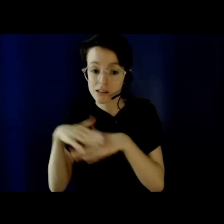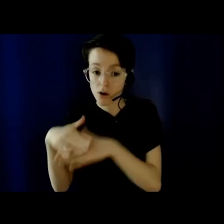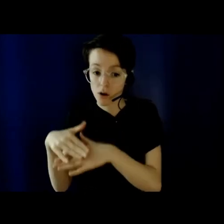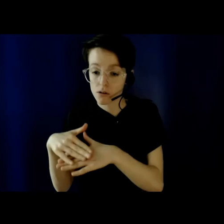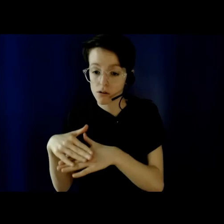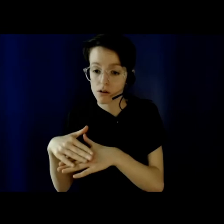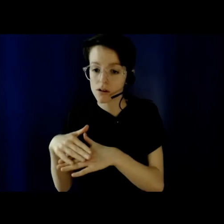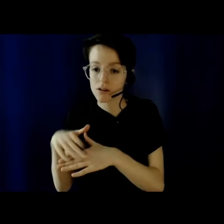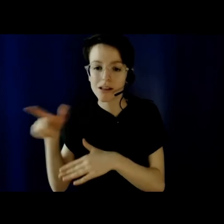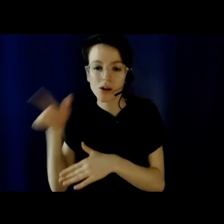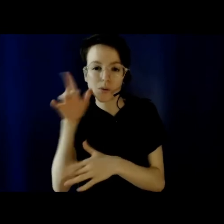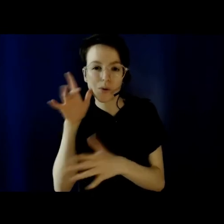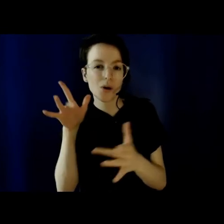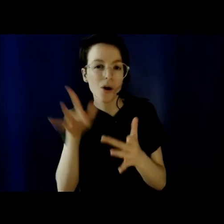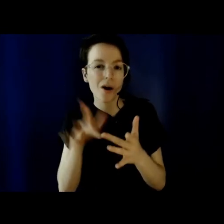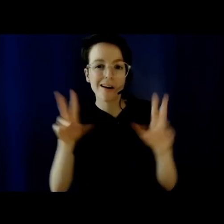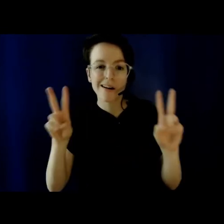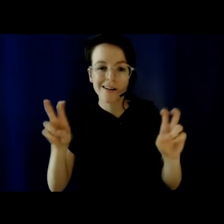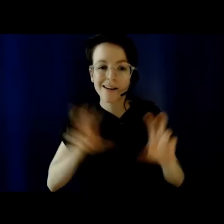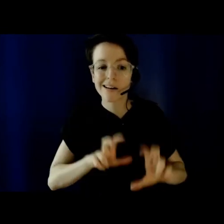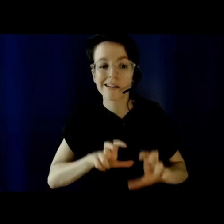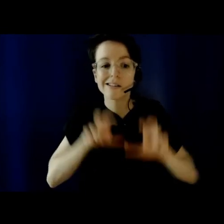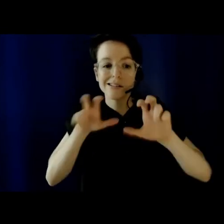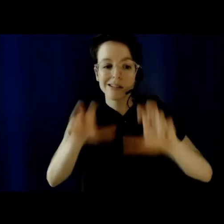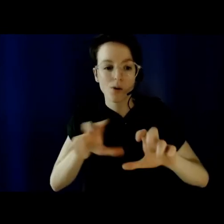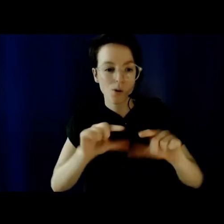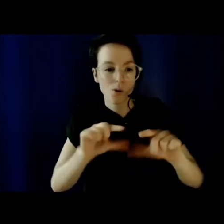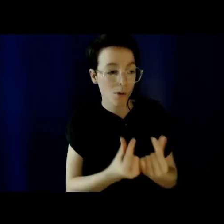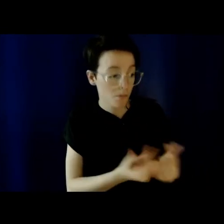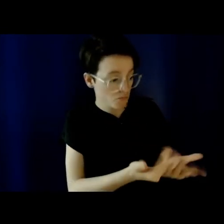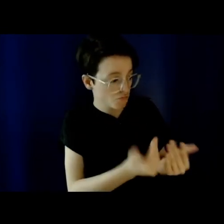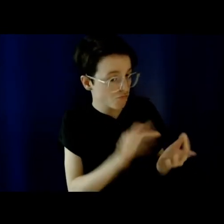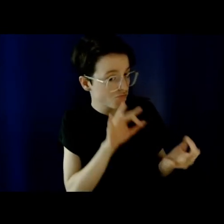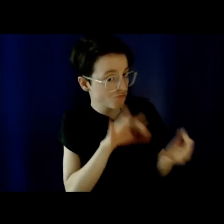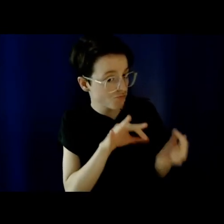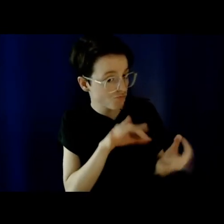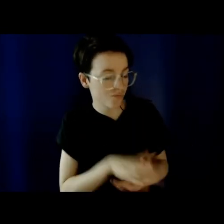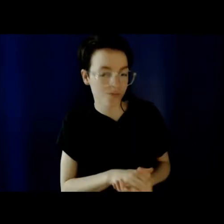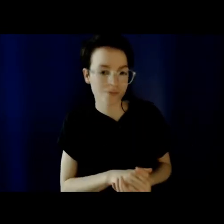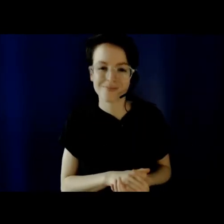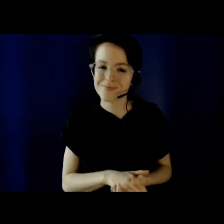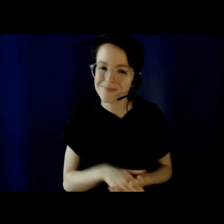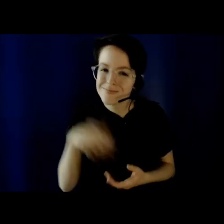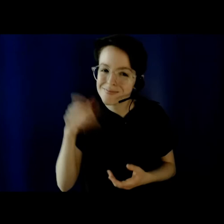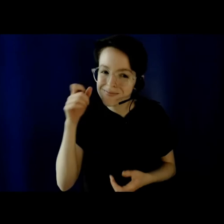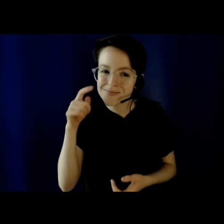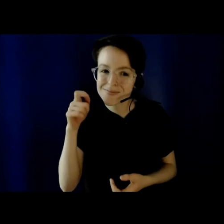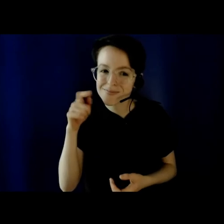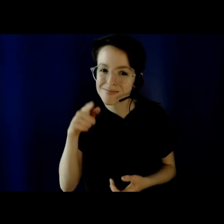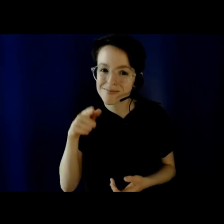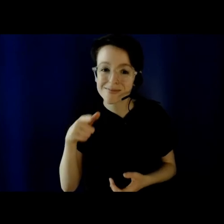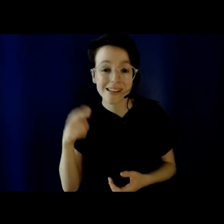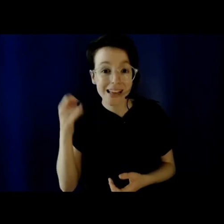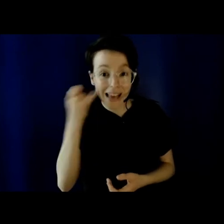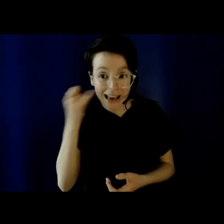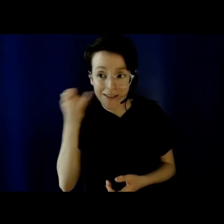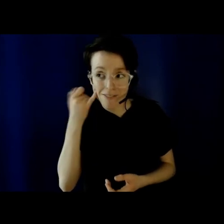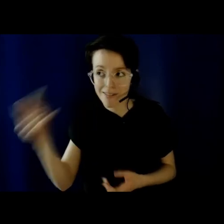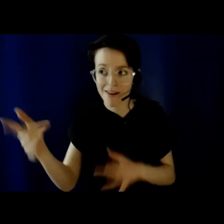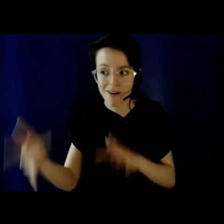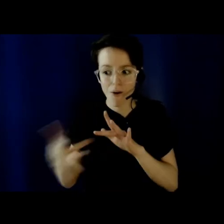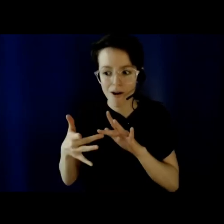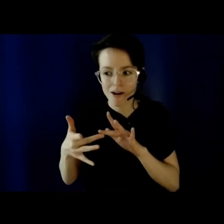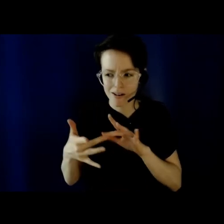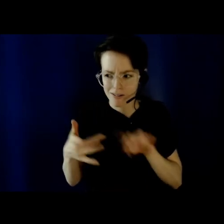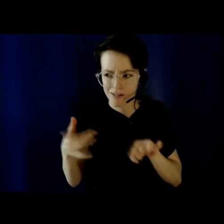stakeholder groups and ask for feedback. In other words, by the time we're consulted, if we're consulted at all, the policy has already been created